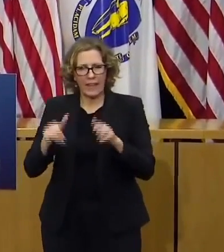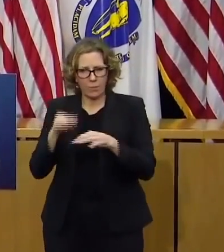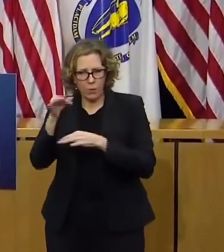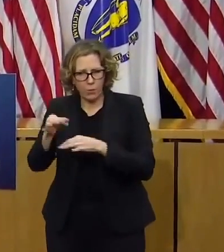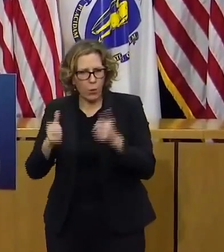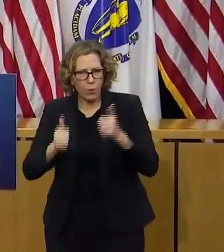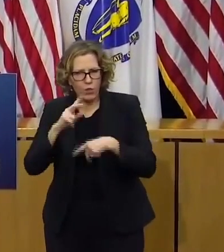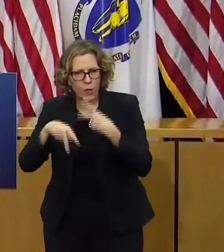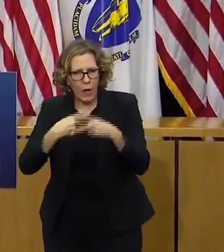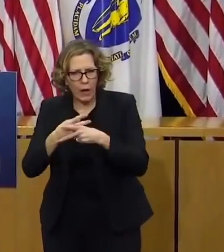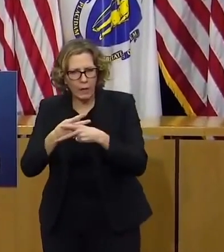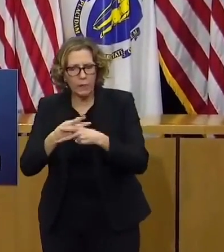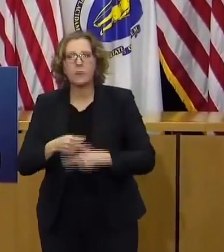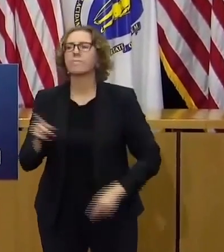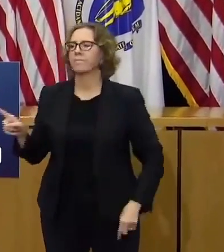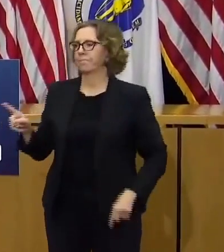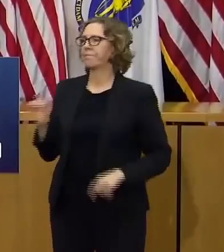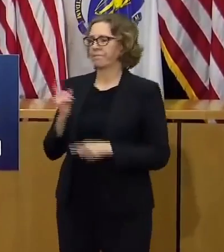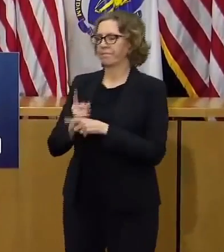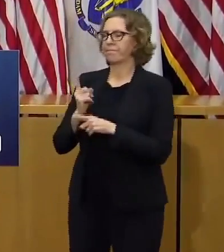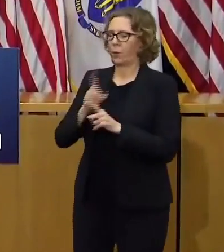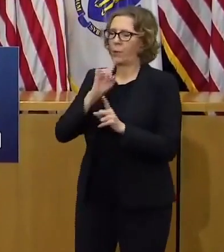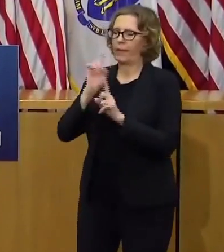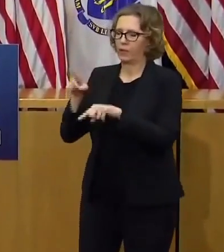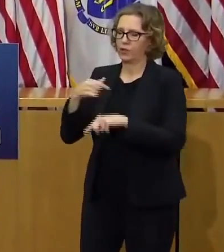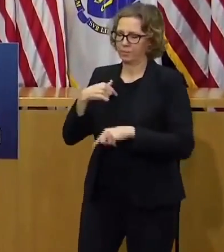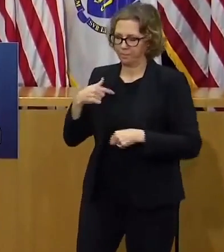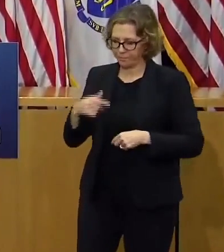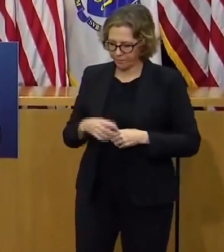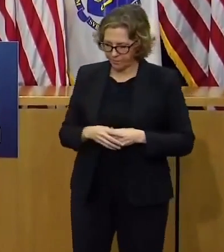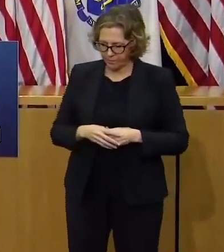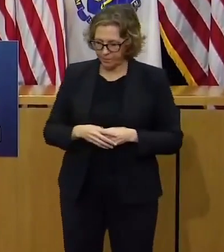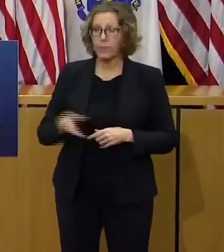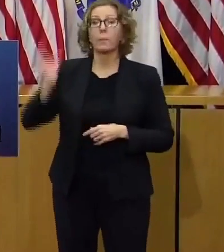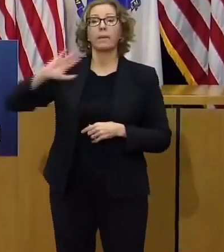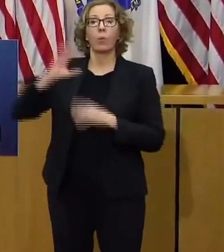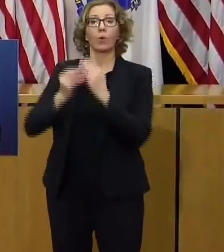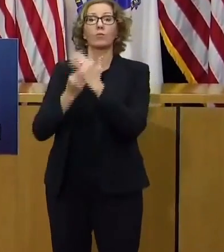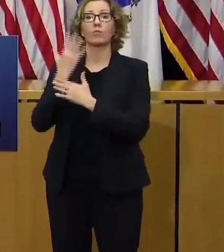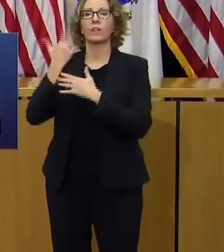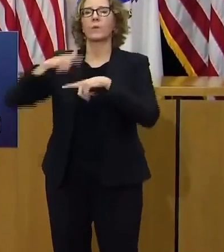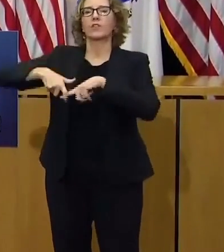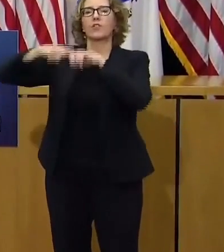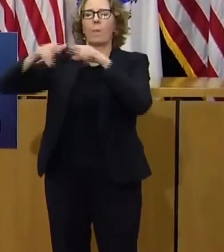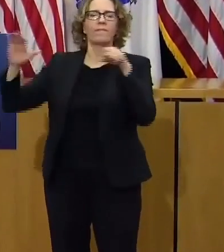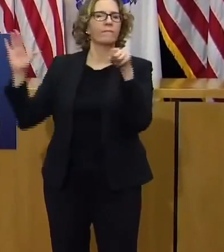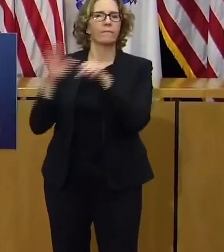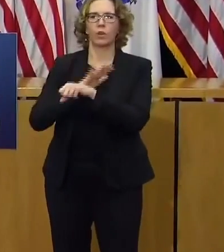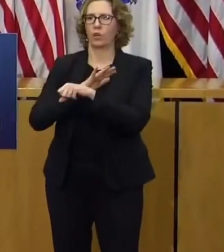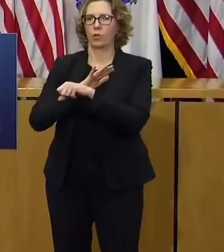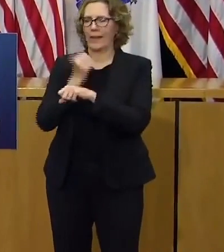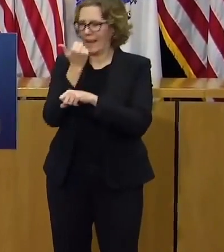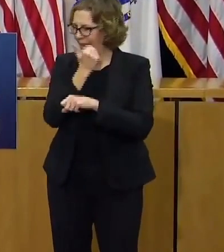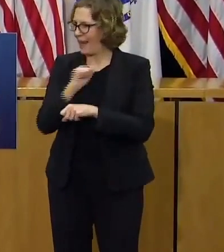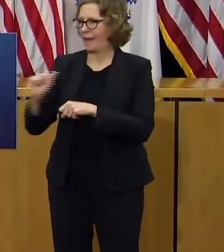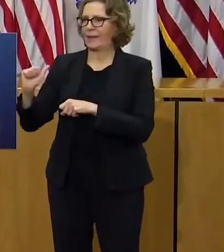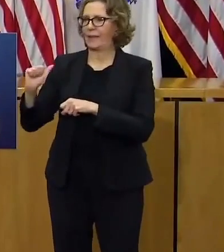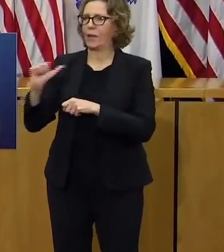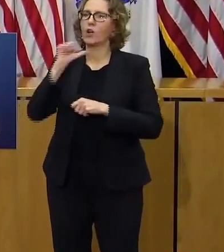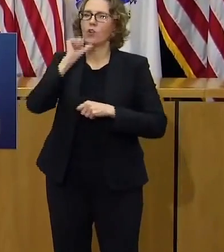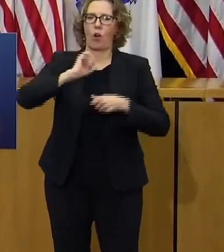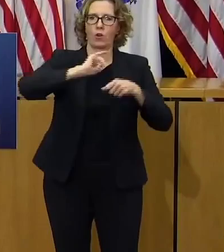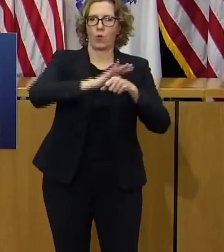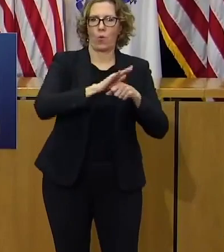as i said unlike the spring where we stopped everything we are curtailing inpatient elective